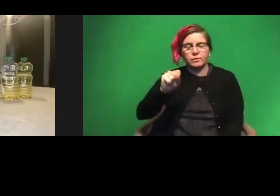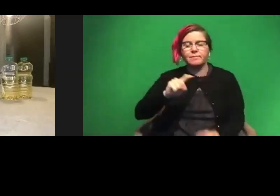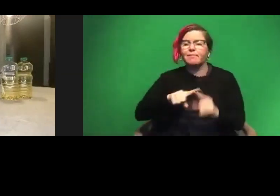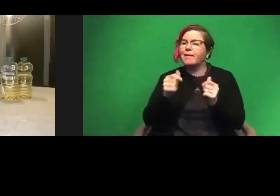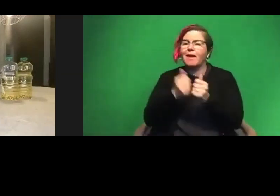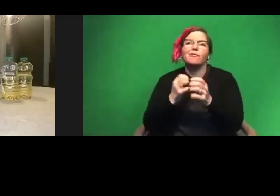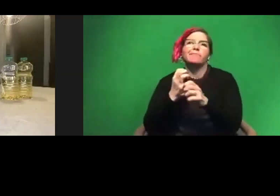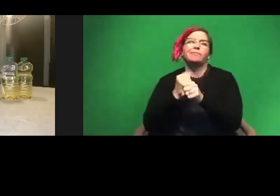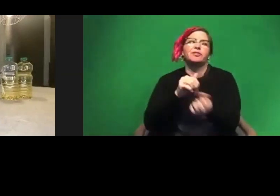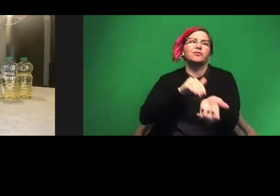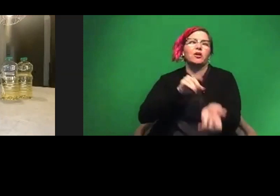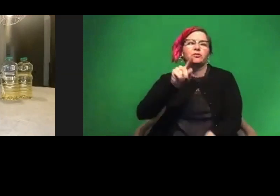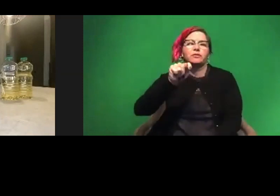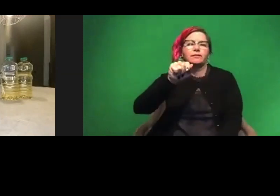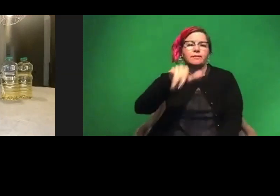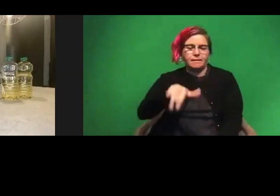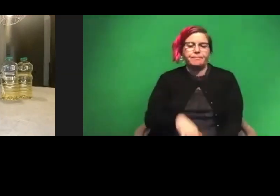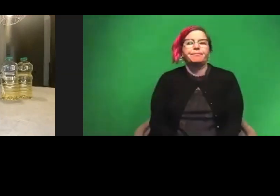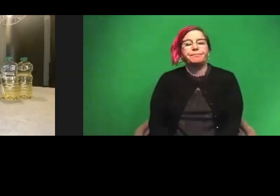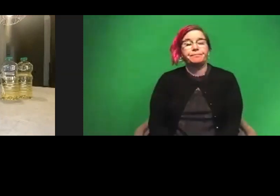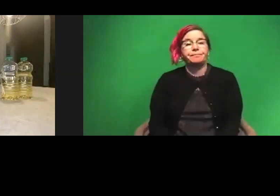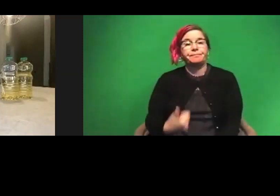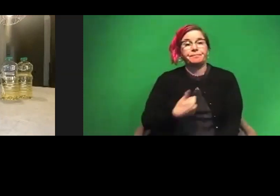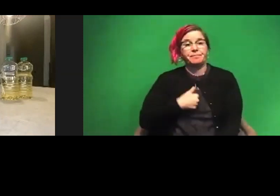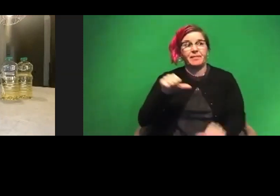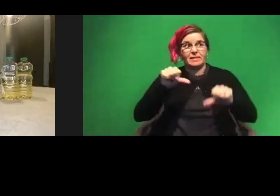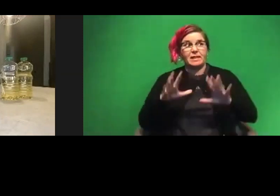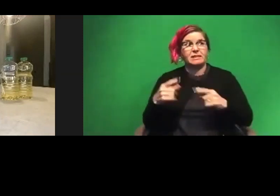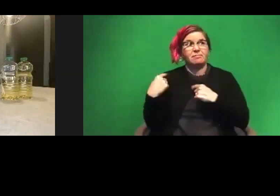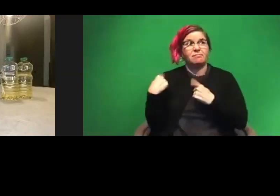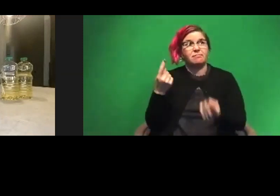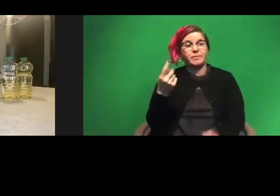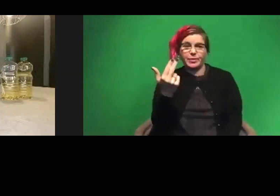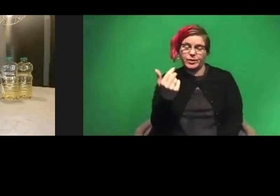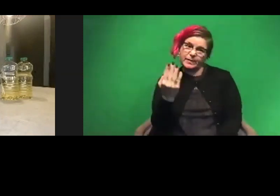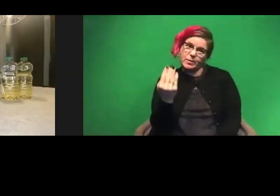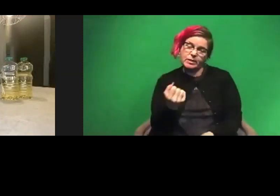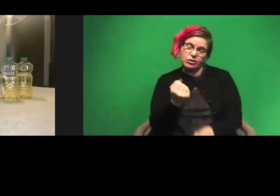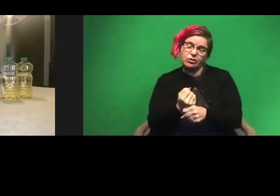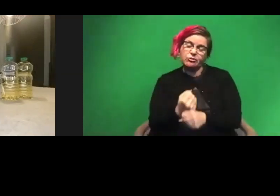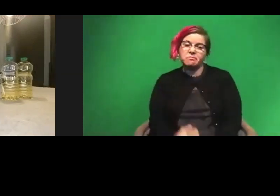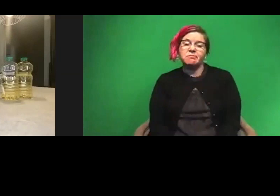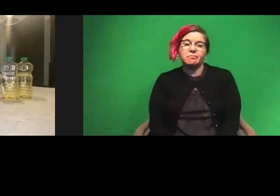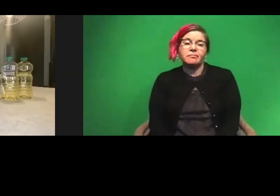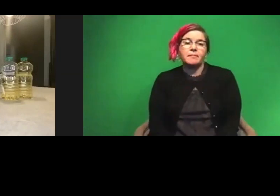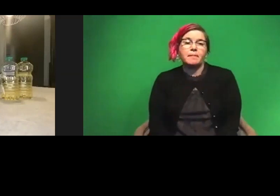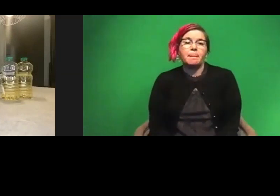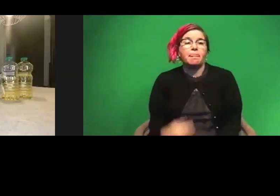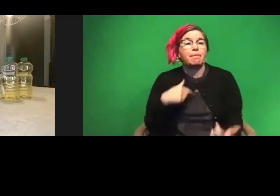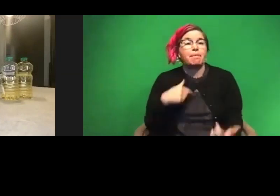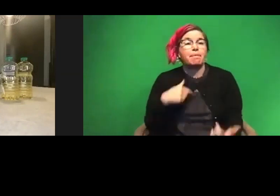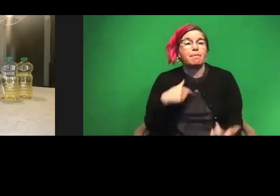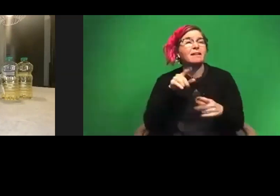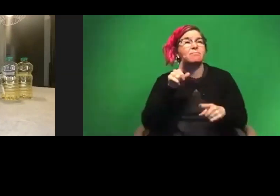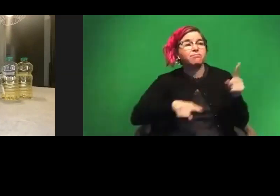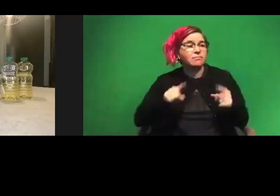me Dr. Tay. And I have been a scientist for about 13, 14 years. And I've studied anything from